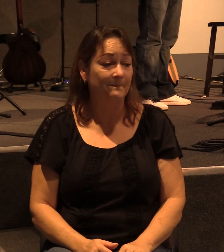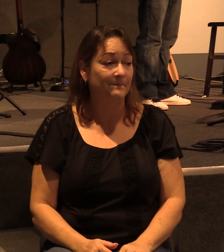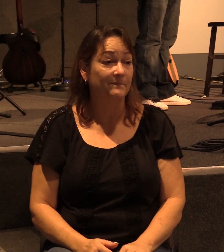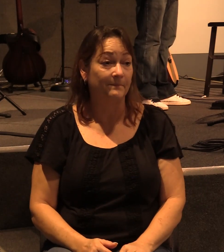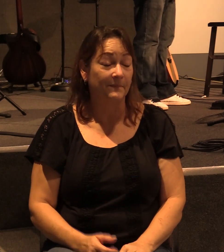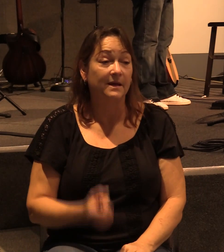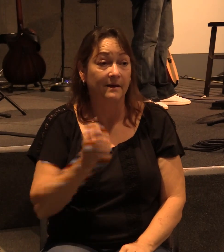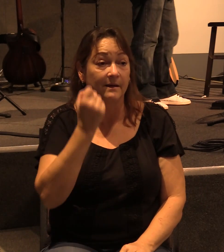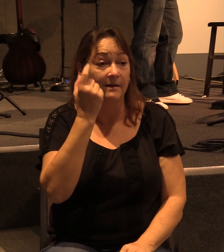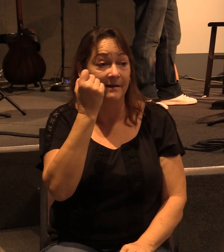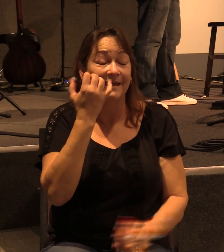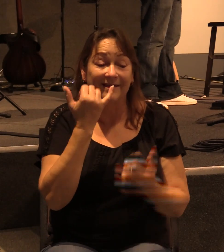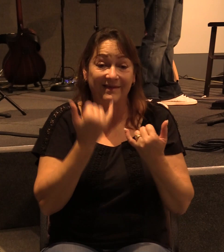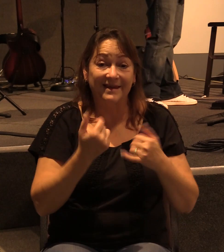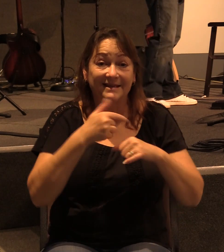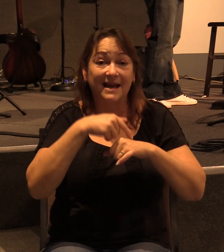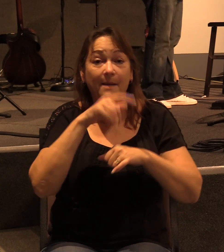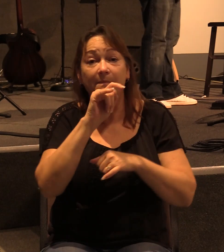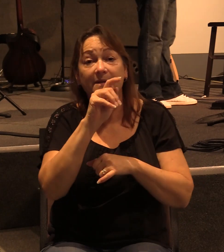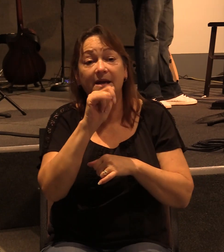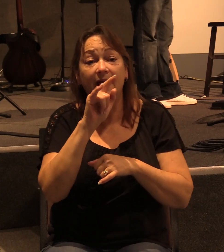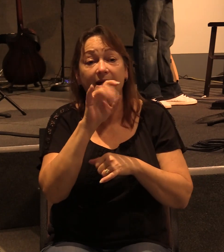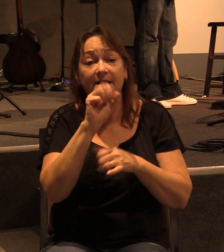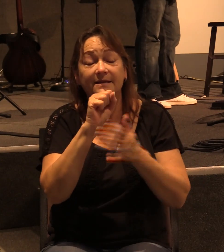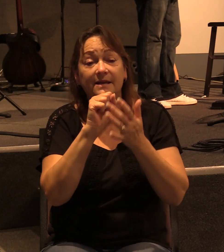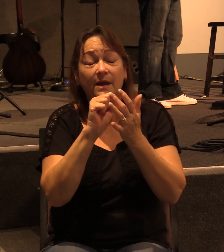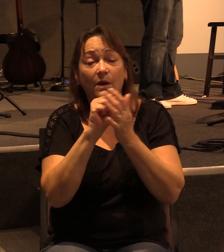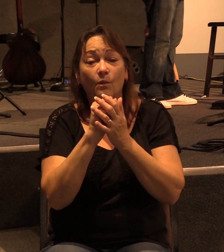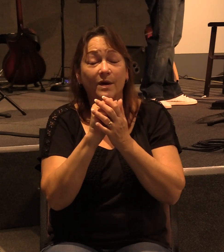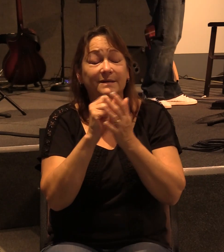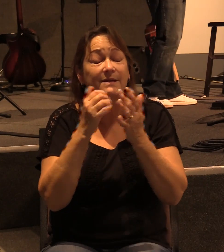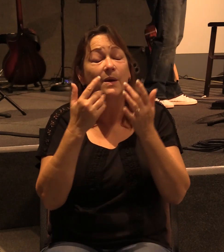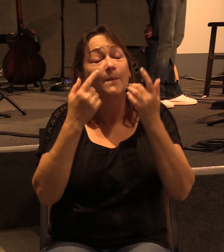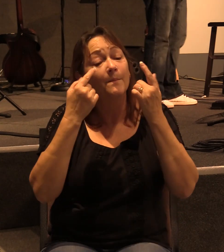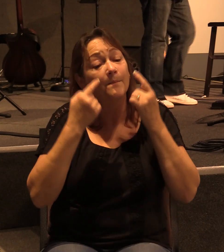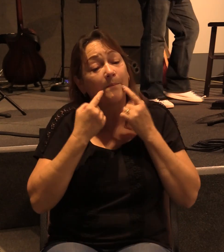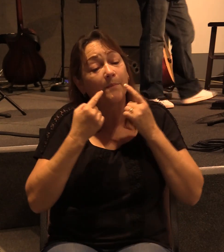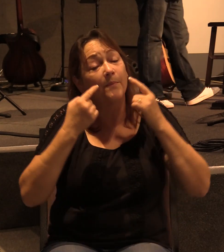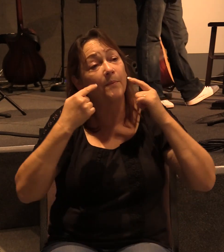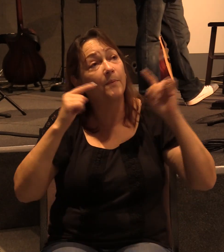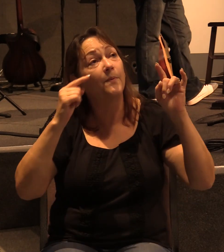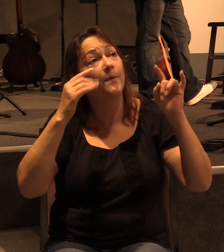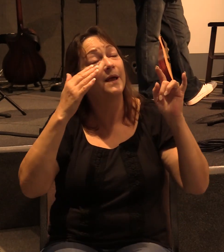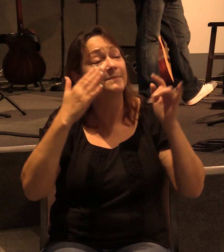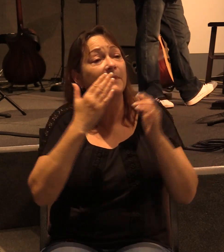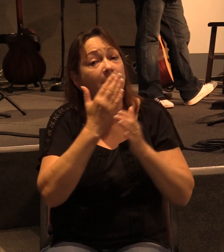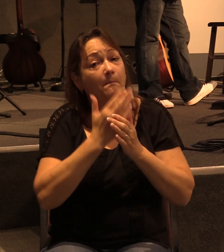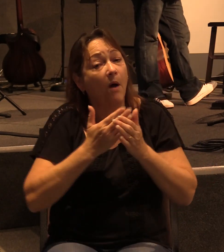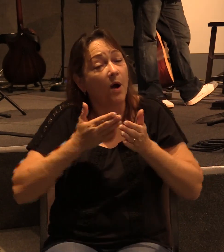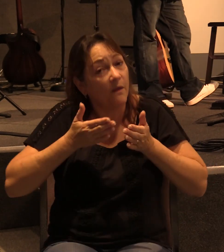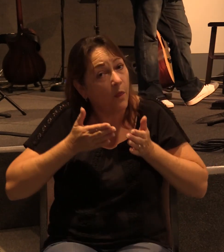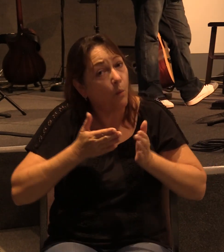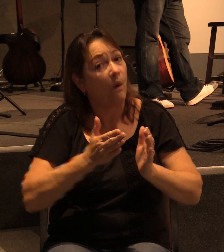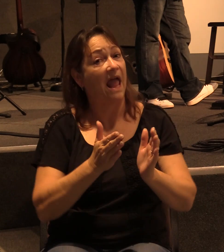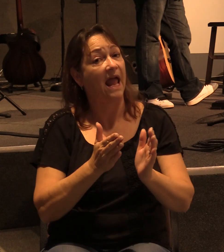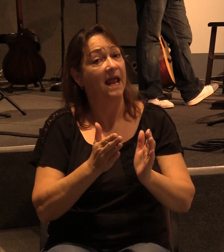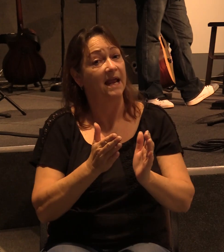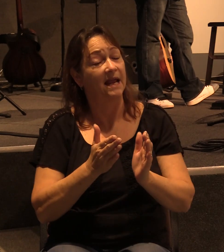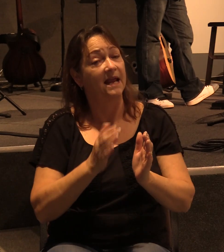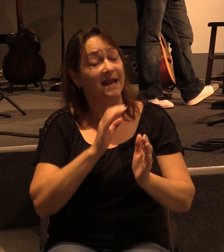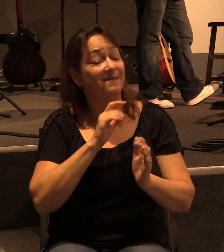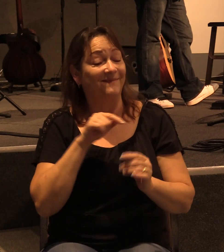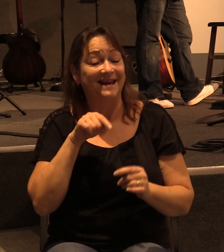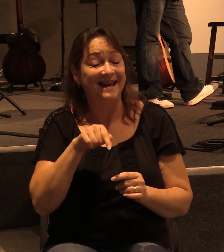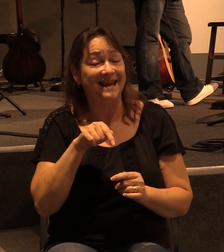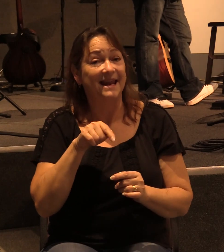See, by this time, Titus was well known as being a part of the way that is a